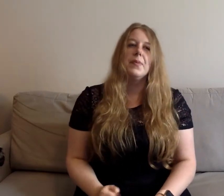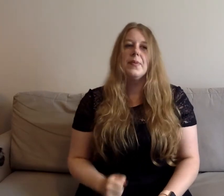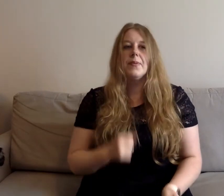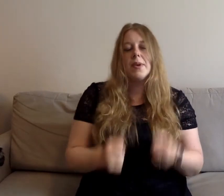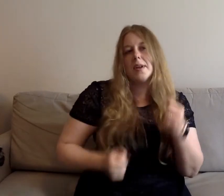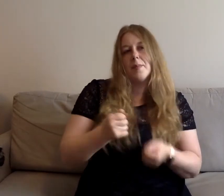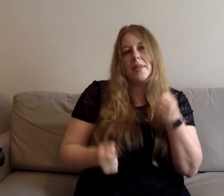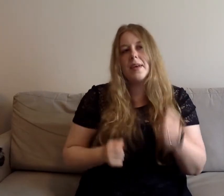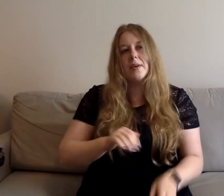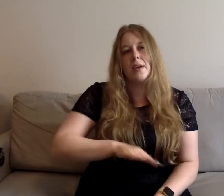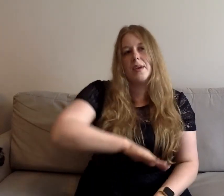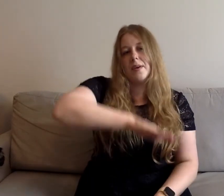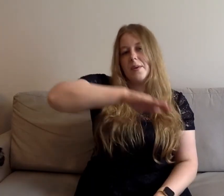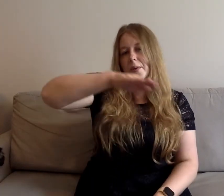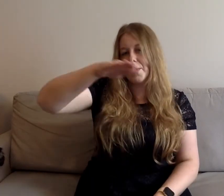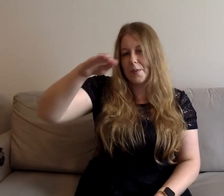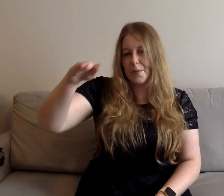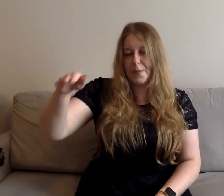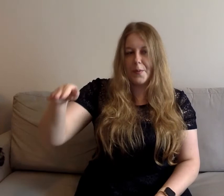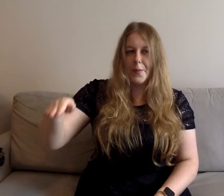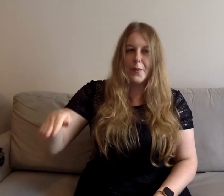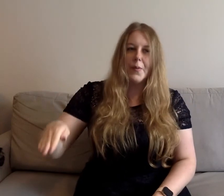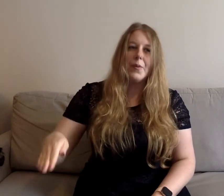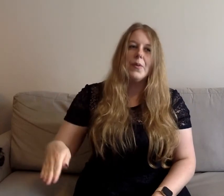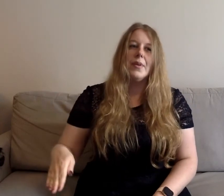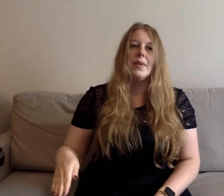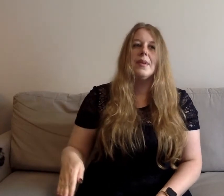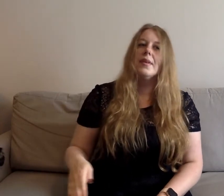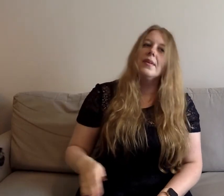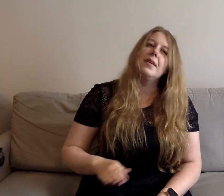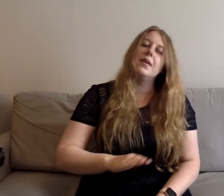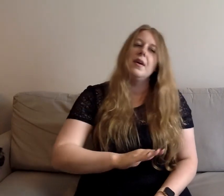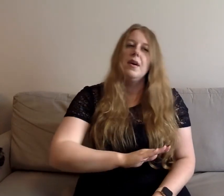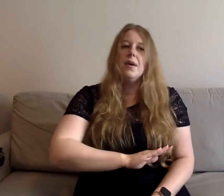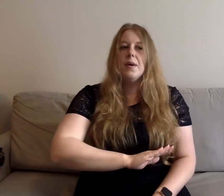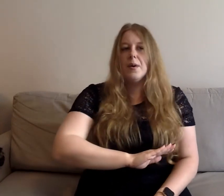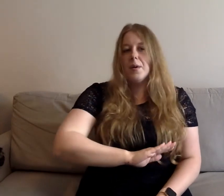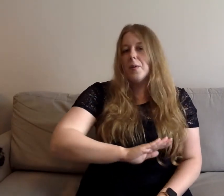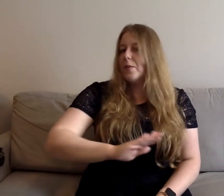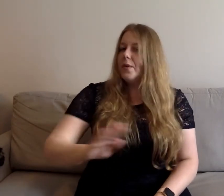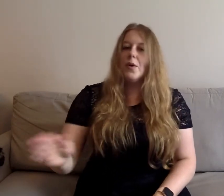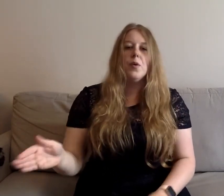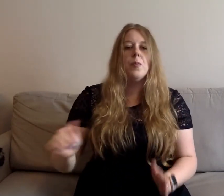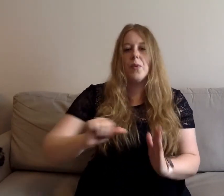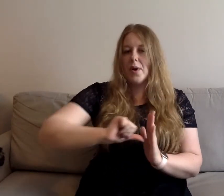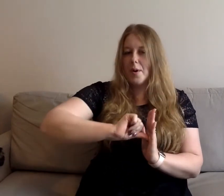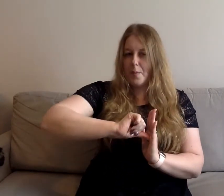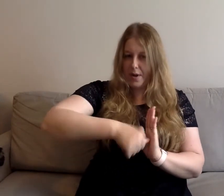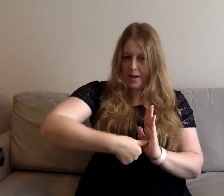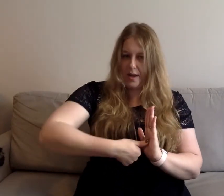Come on, angel, come on, come on, darling,